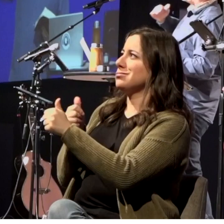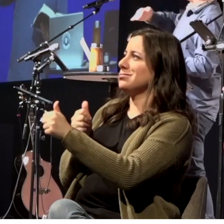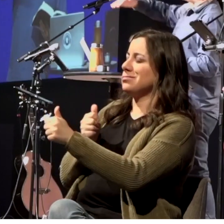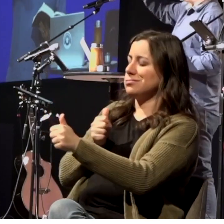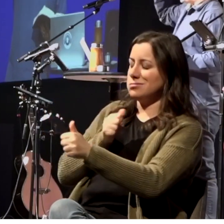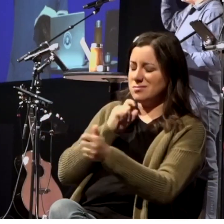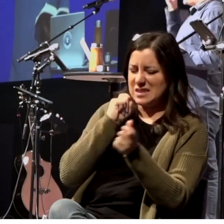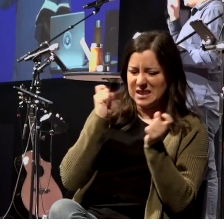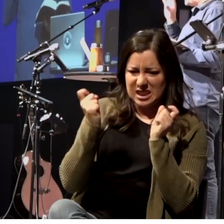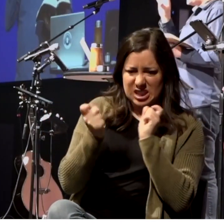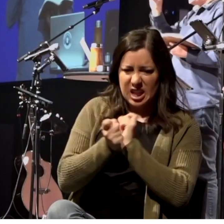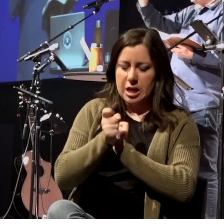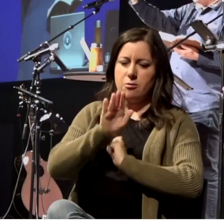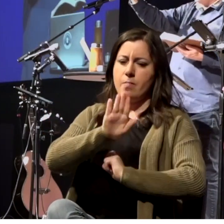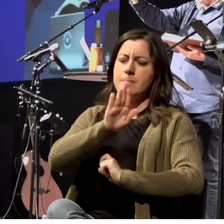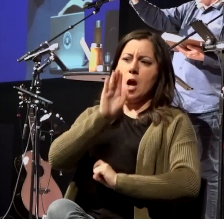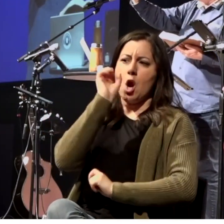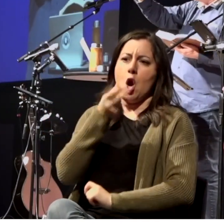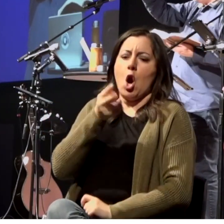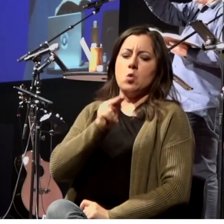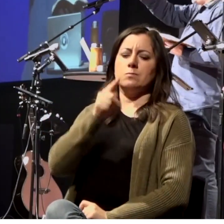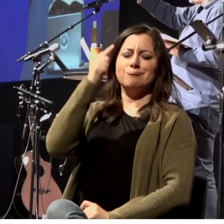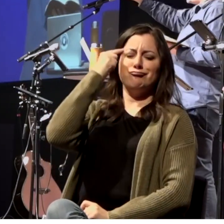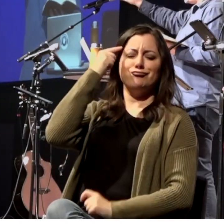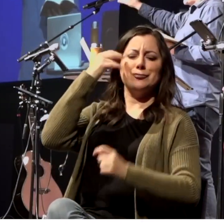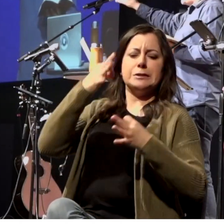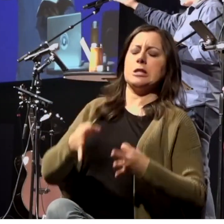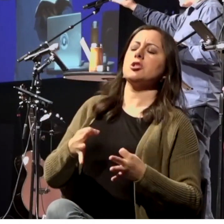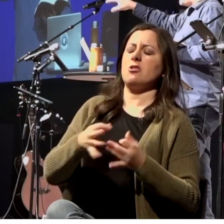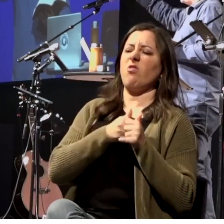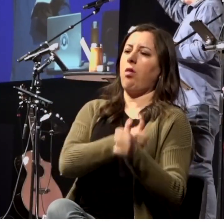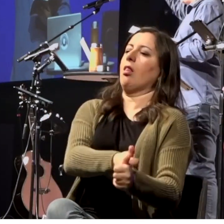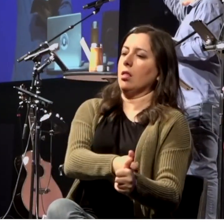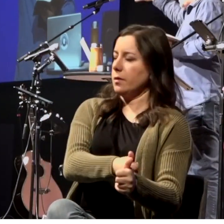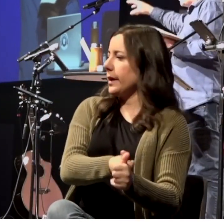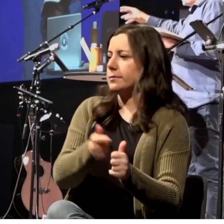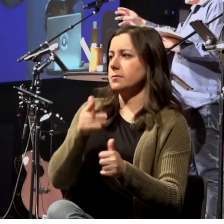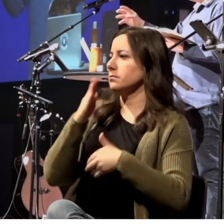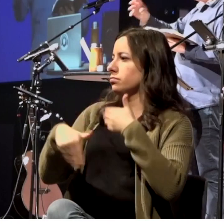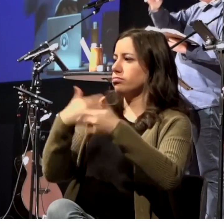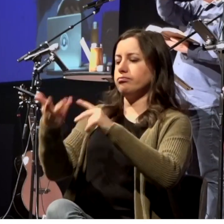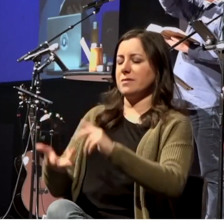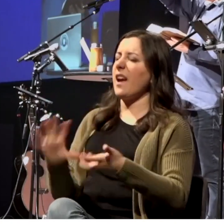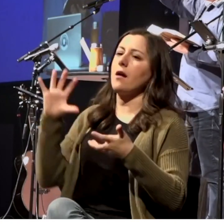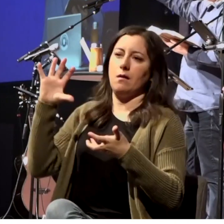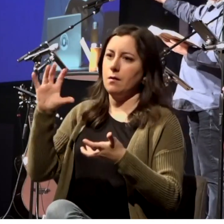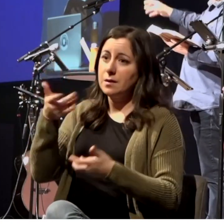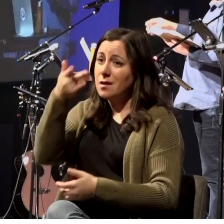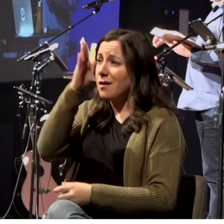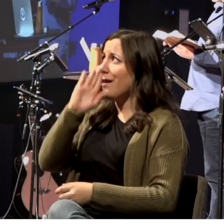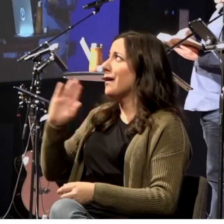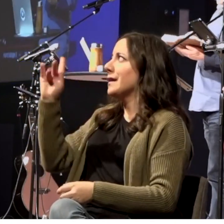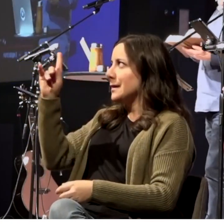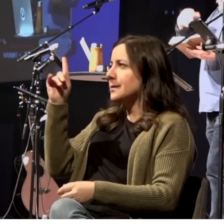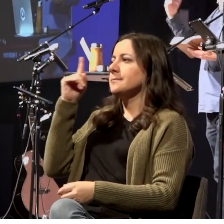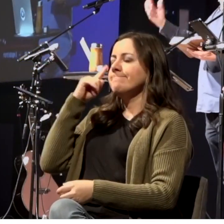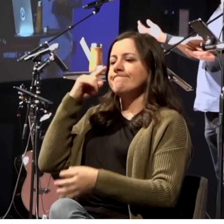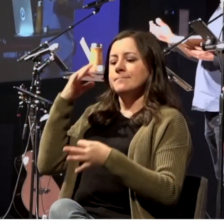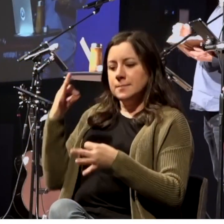cycle seven times. They do what's right in their own eyes. It leads to train wreck. And then how God, through, you know, regime change and stuff, brings about